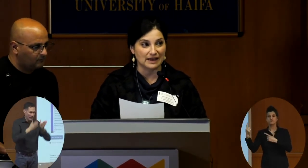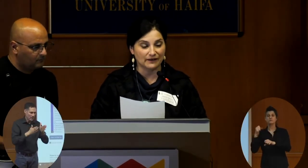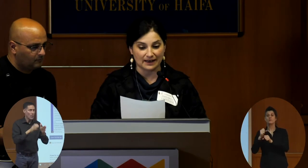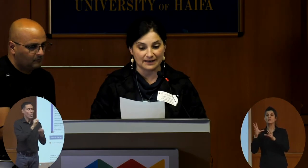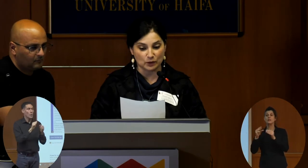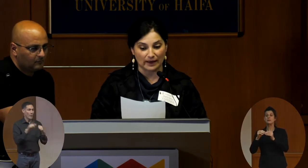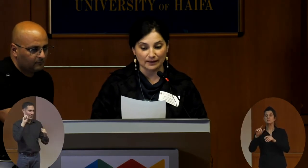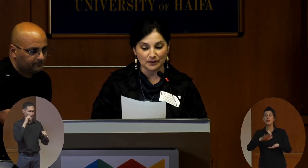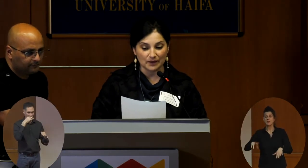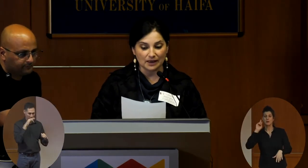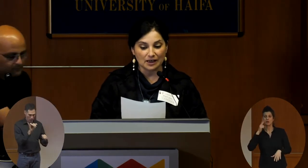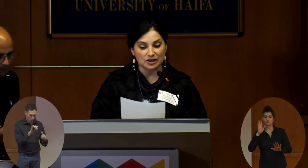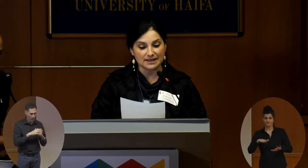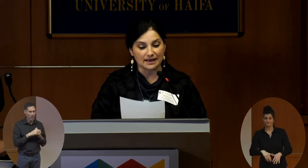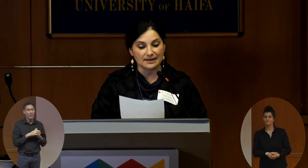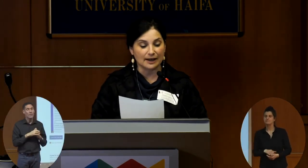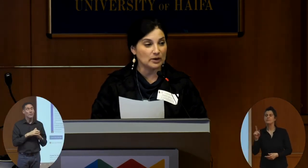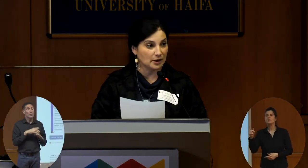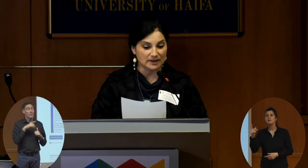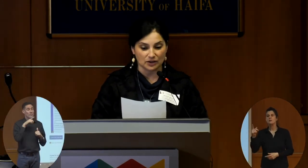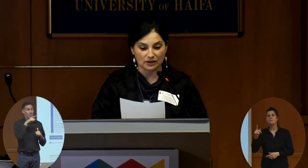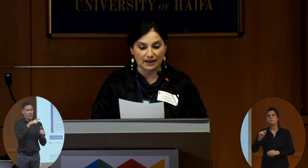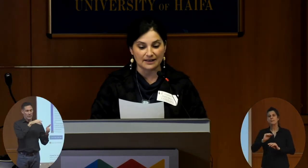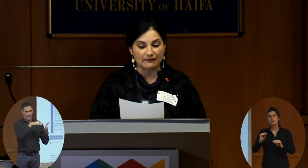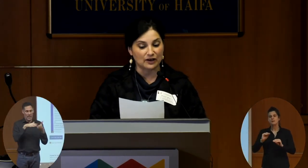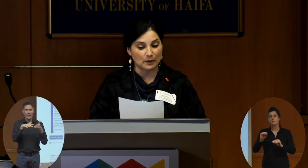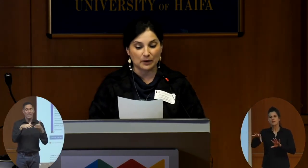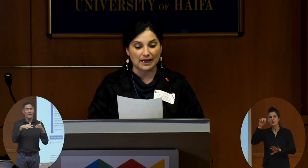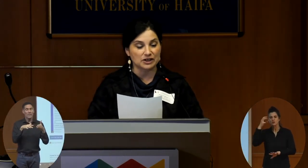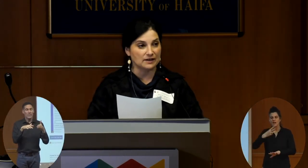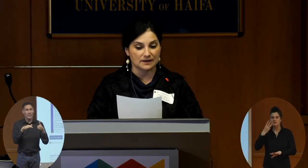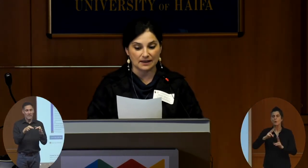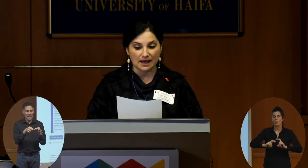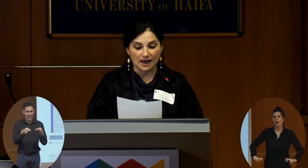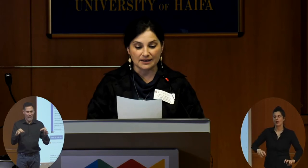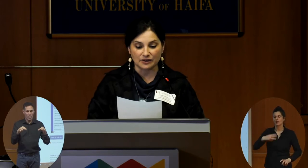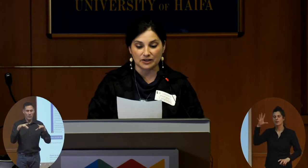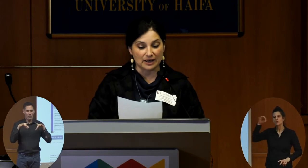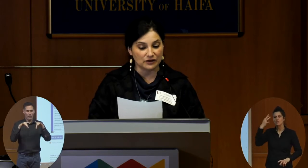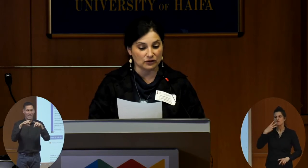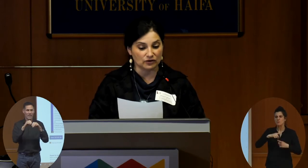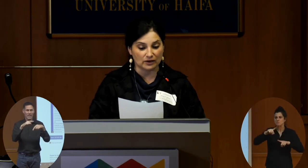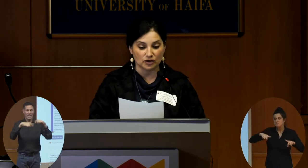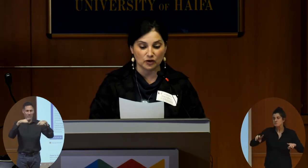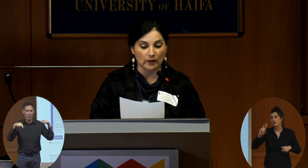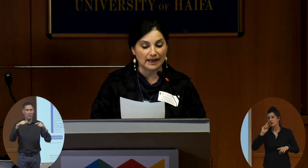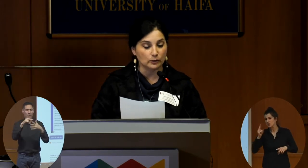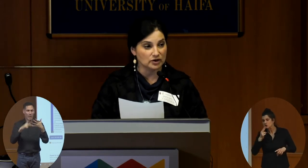deaf kids as well. She studies language acquisition in diverse populations such as deaf children, children with language